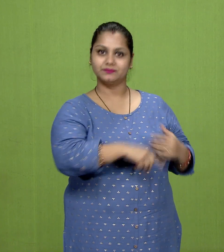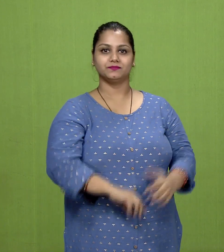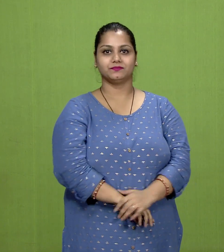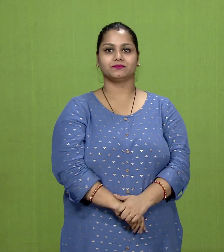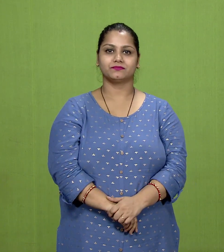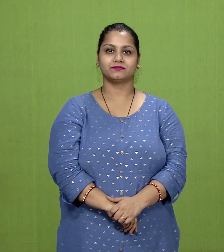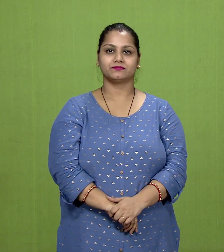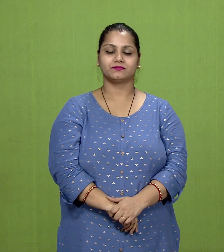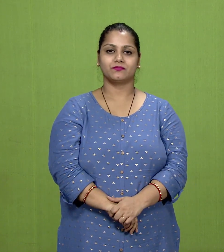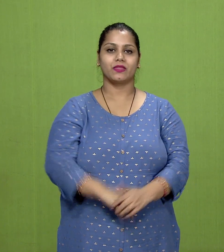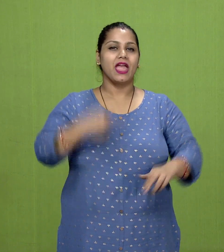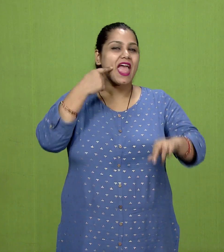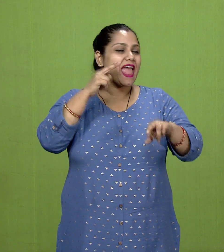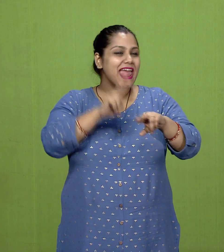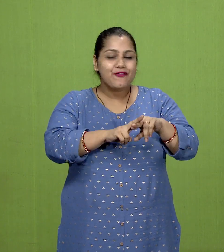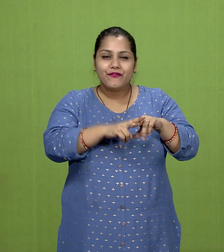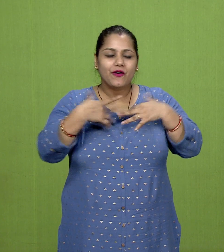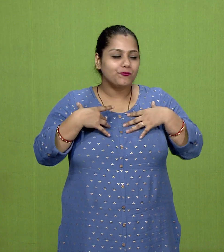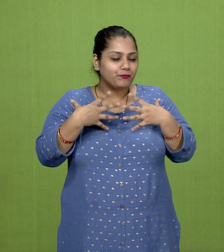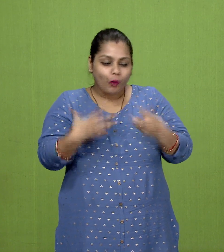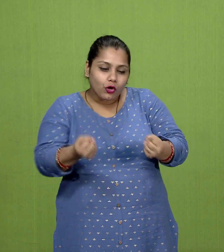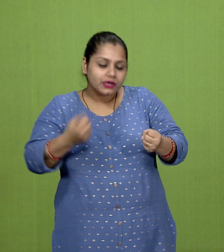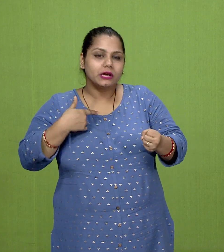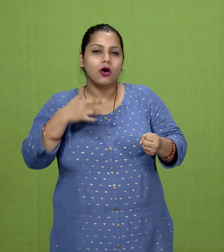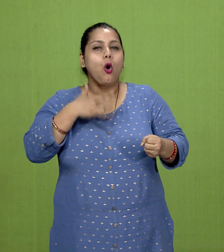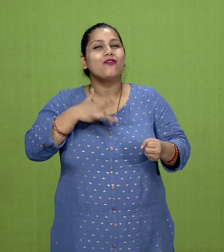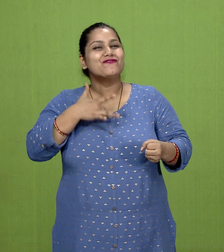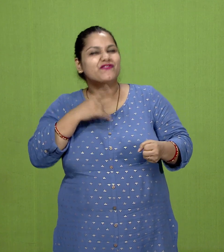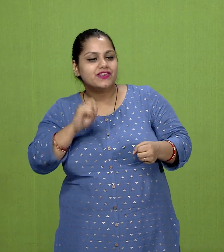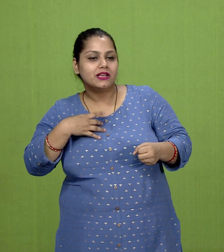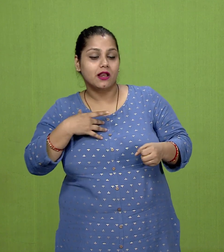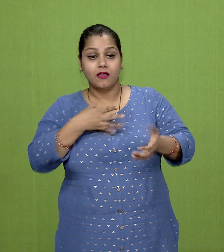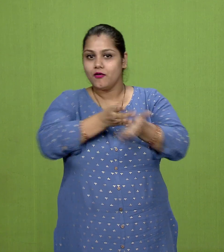If desire is conquered, then all sorrows can be removed.